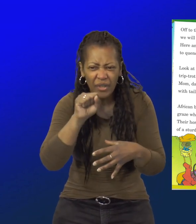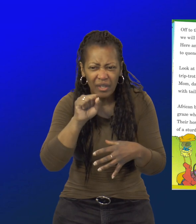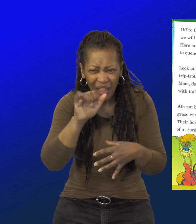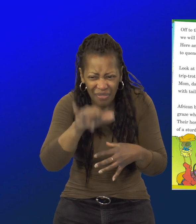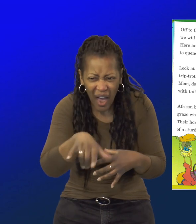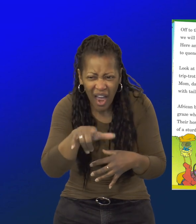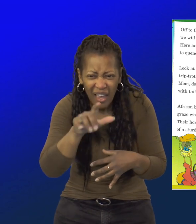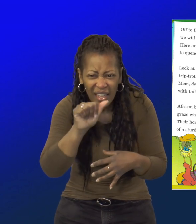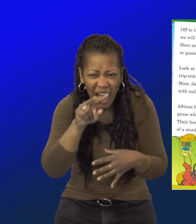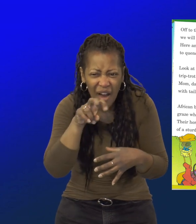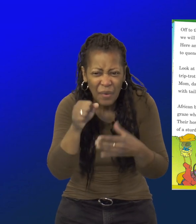guessed rightly.